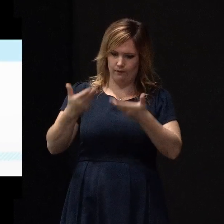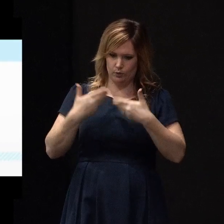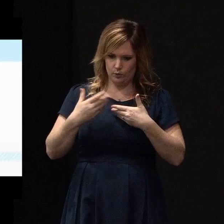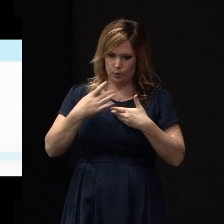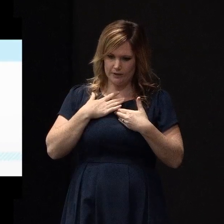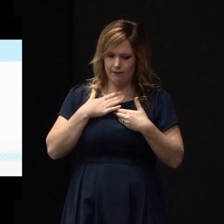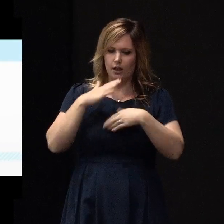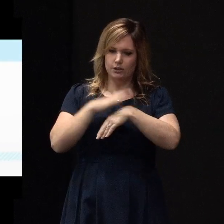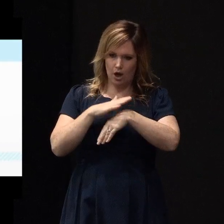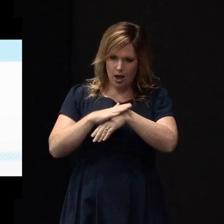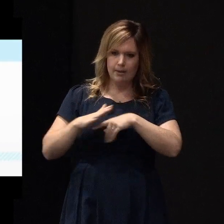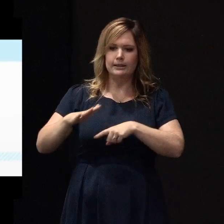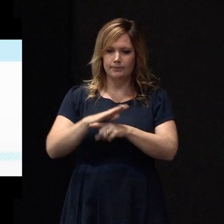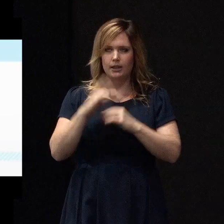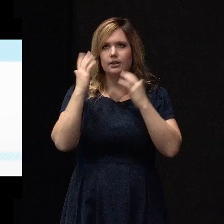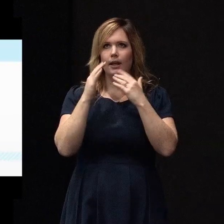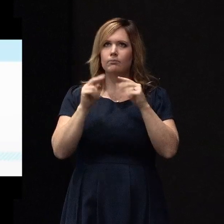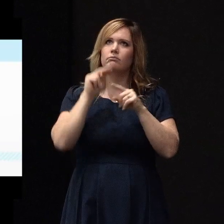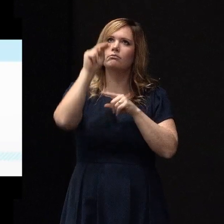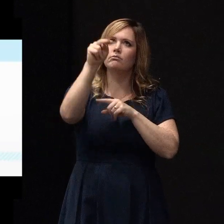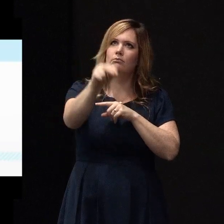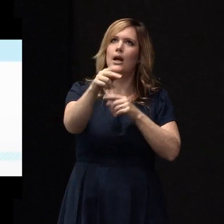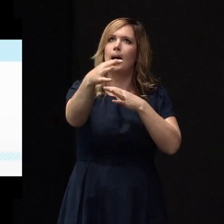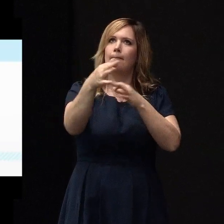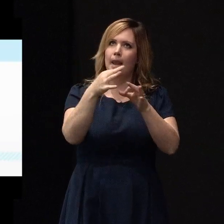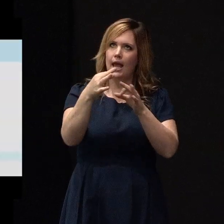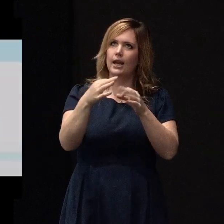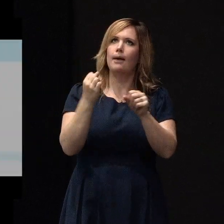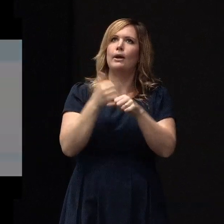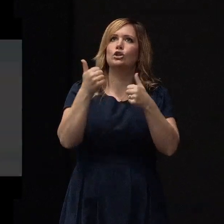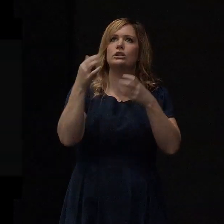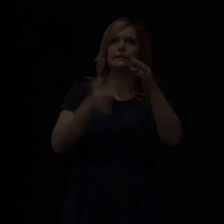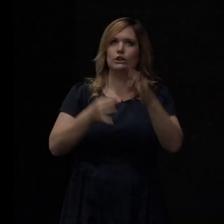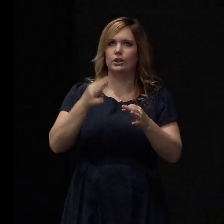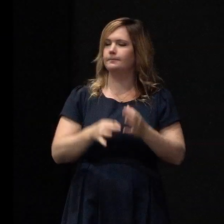to think ahead and plan and make the best decisions.